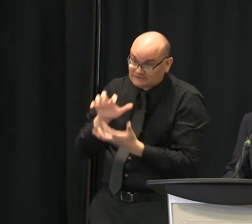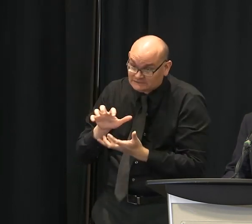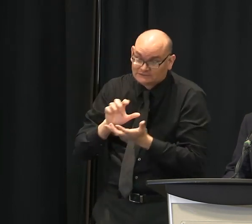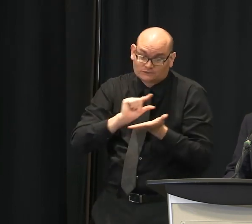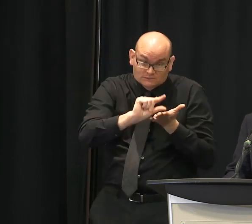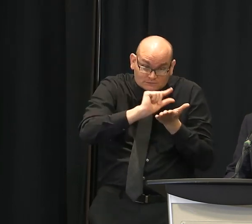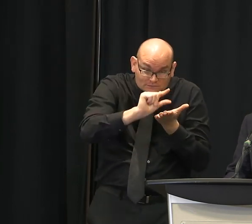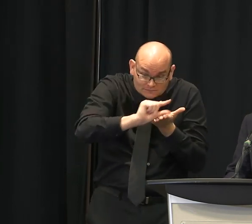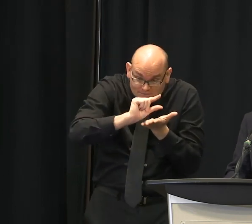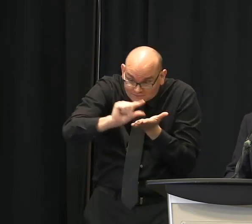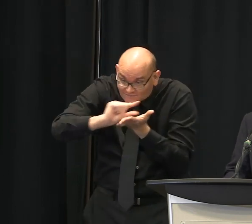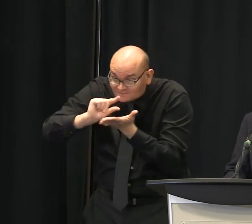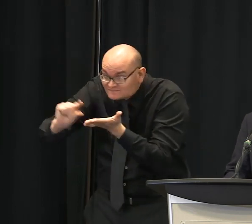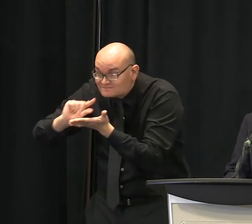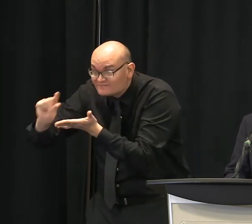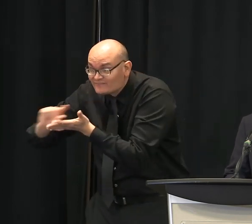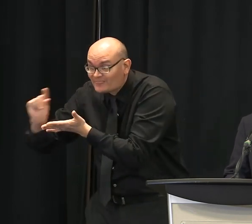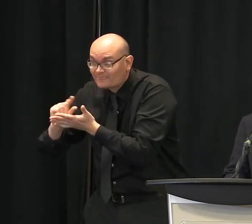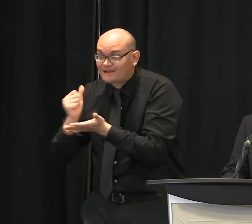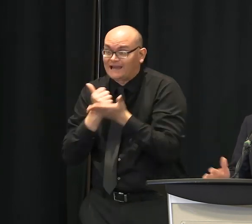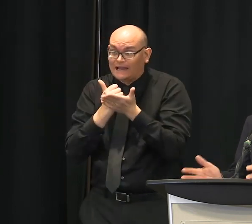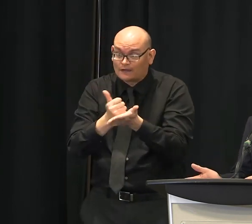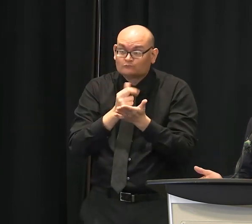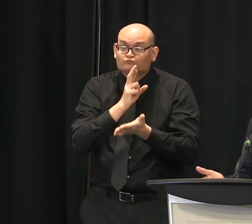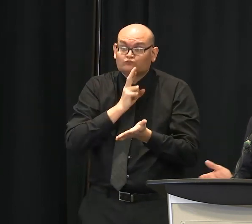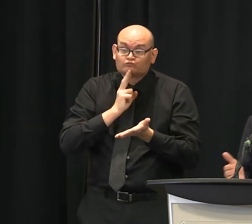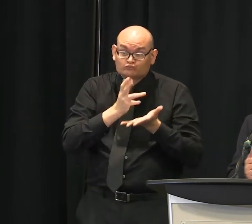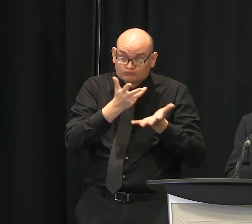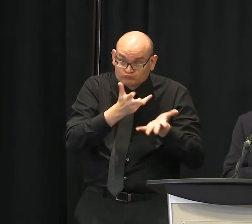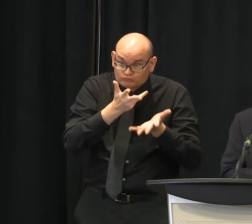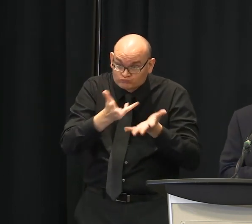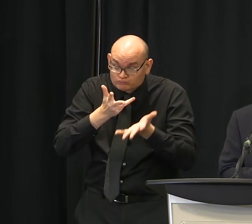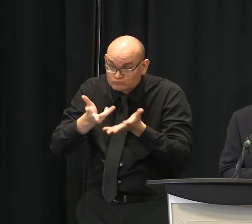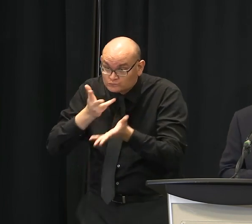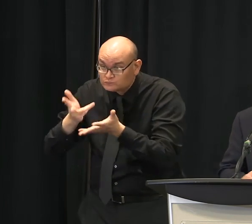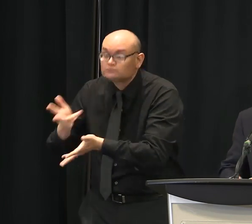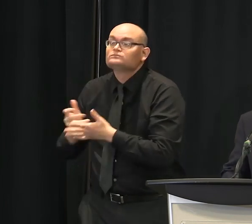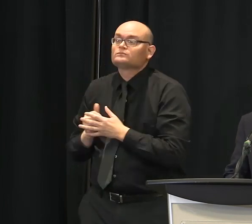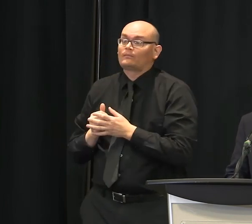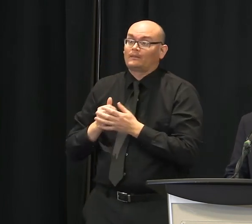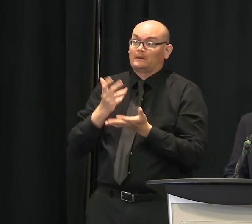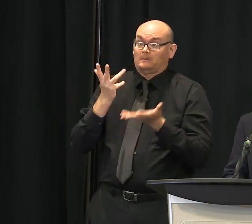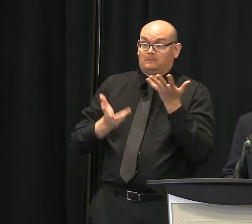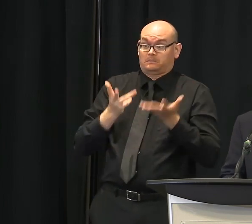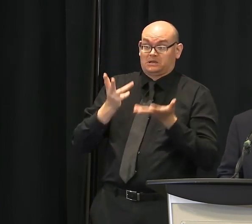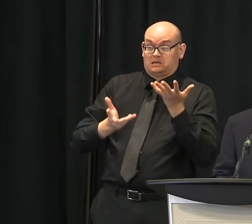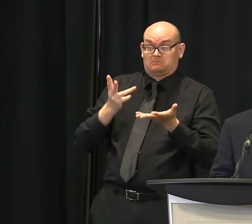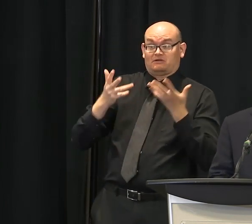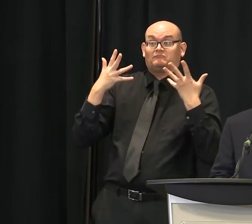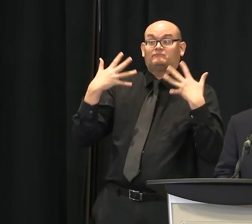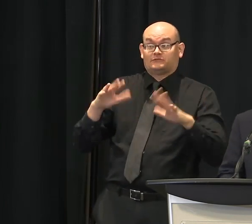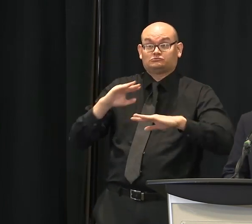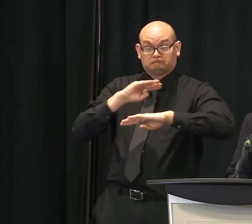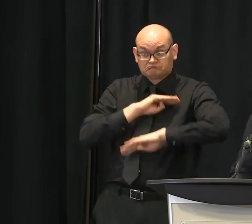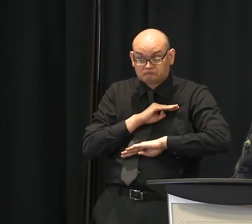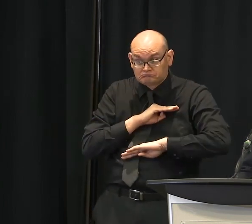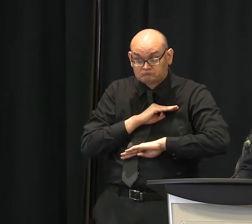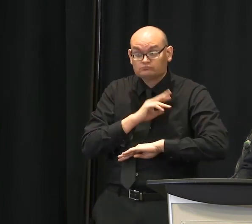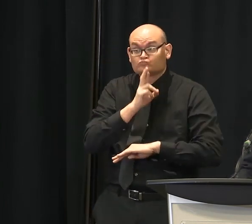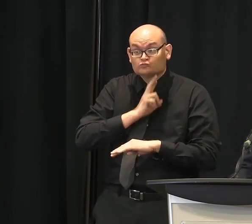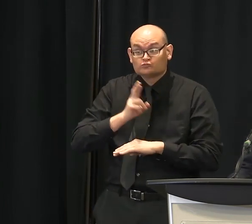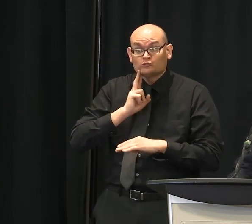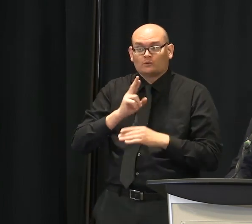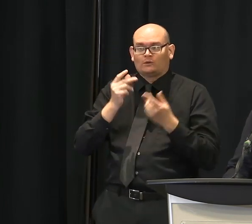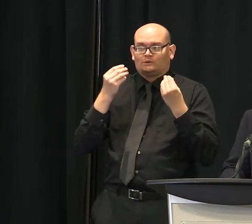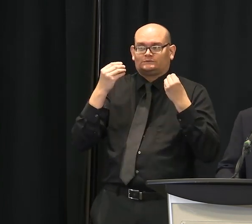very, very helpful. Perhaps our emphasis may be more on the smaller retailers. I never write about when you're late,